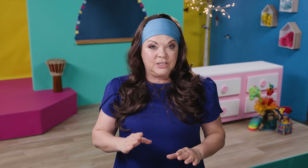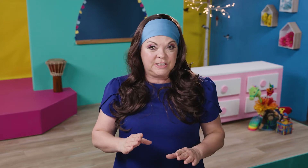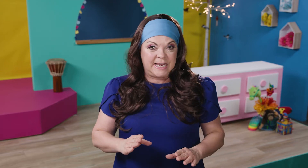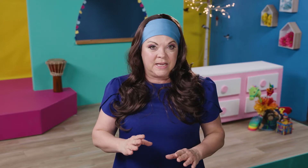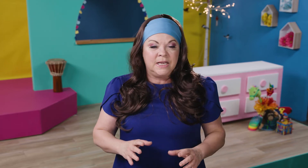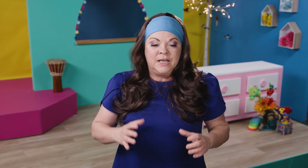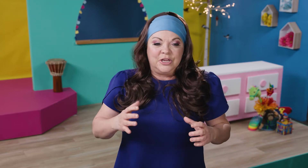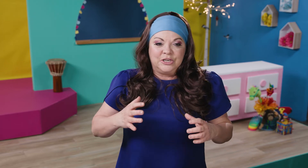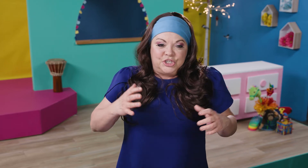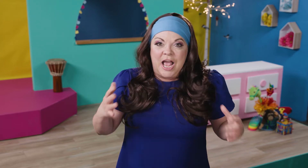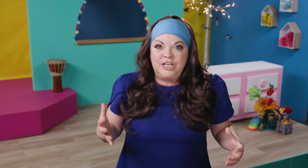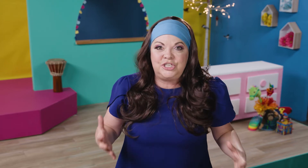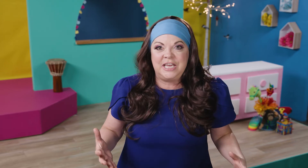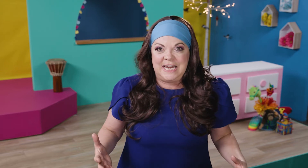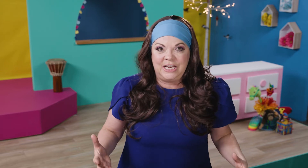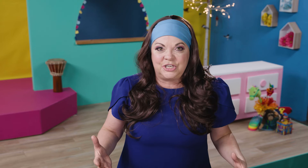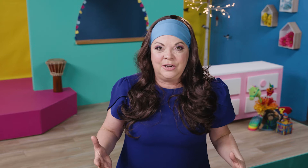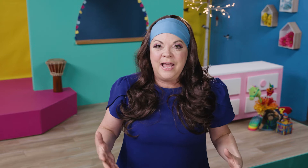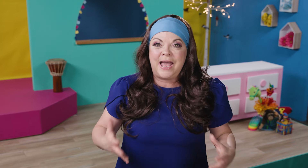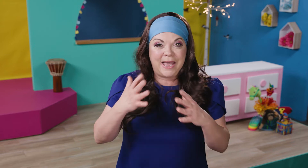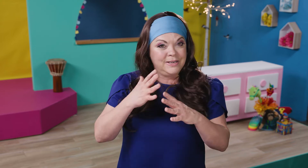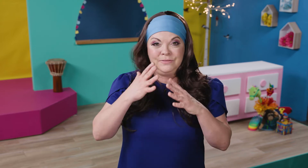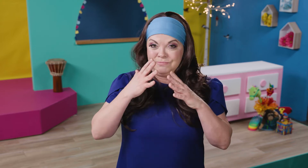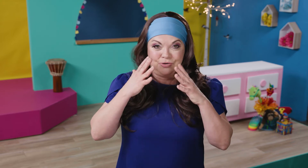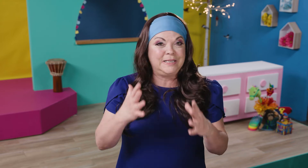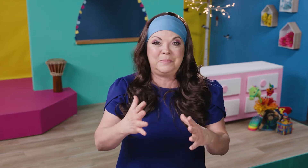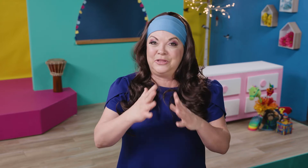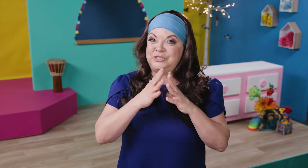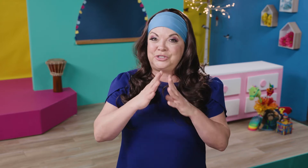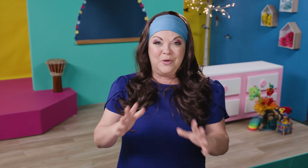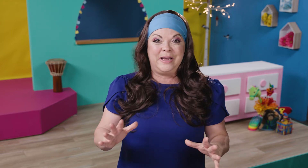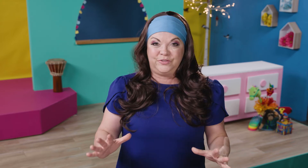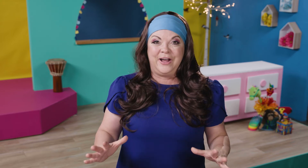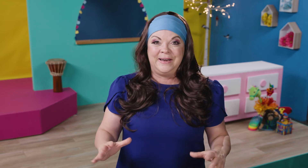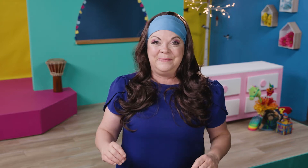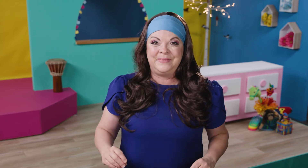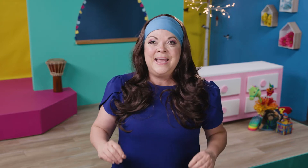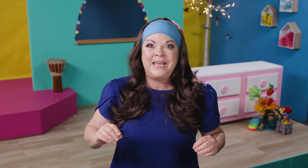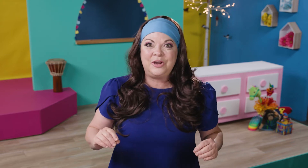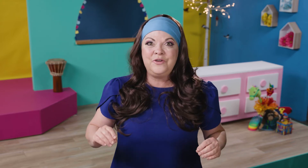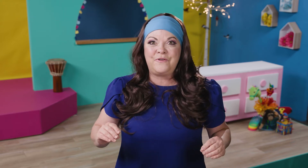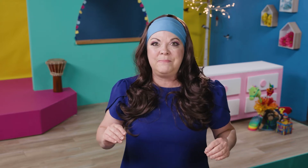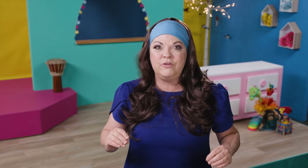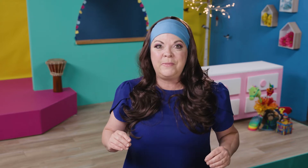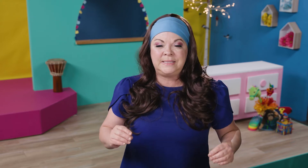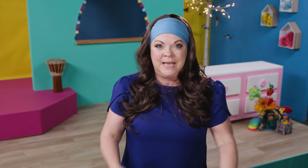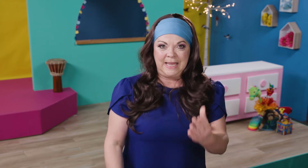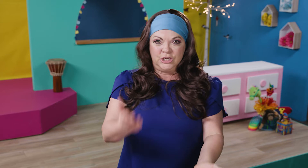understand. They're challenging in nature and trust me, they're so much fun. Here you find movements like